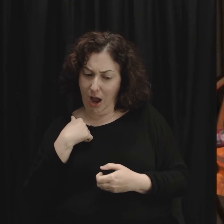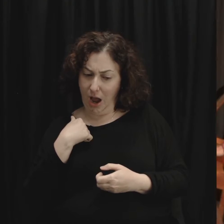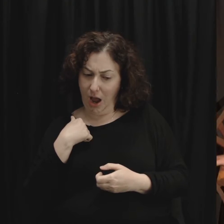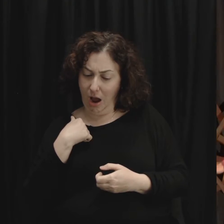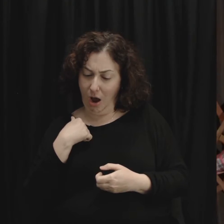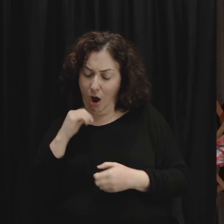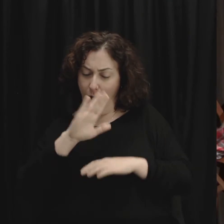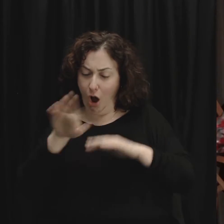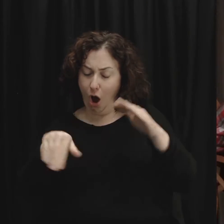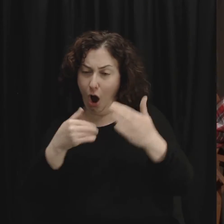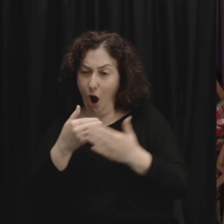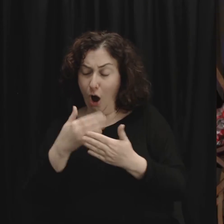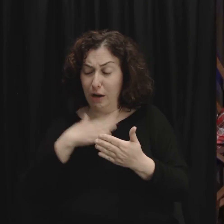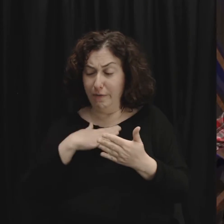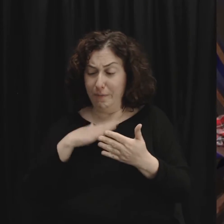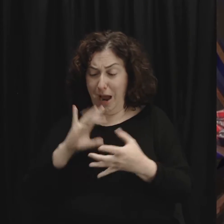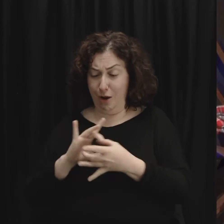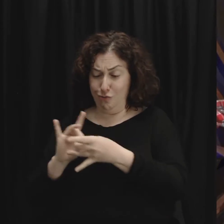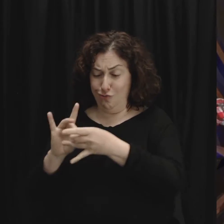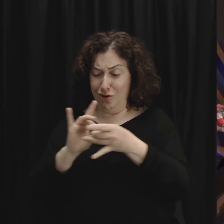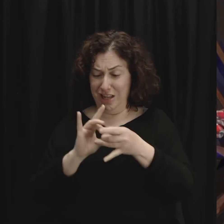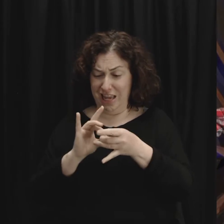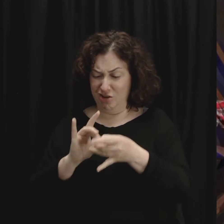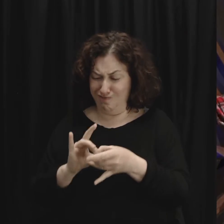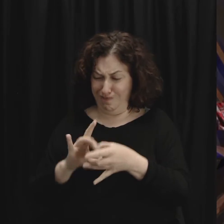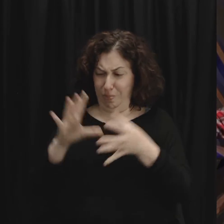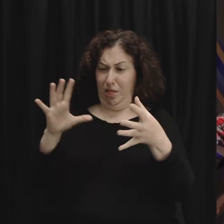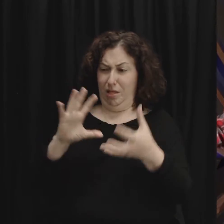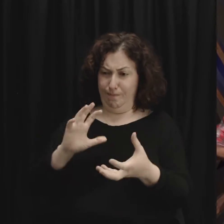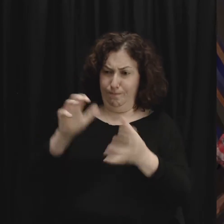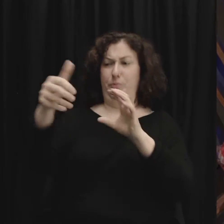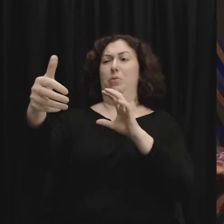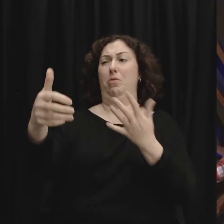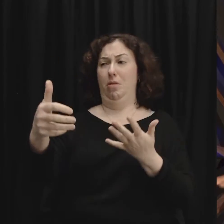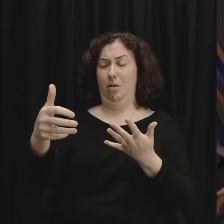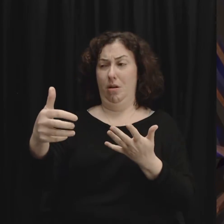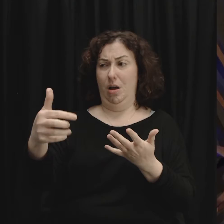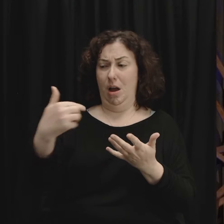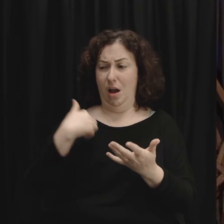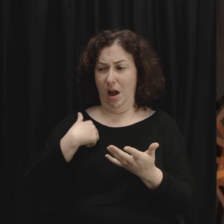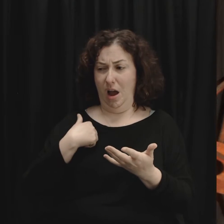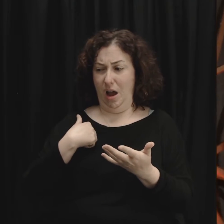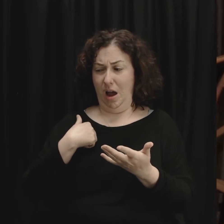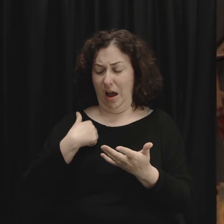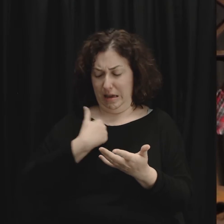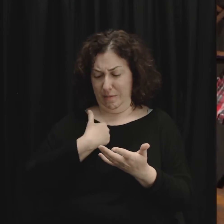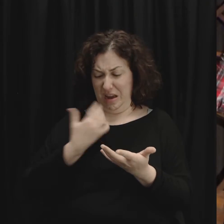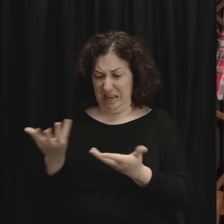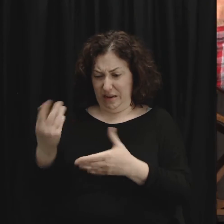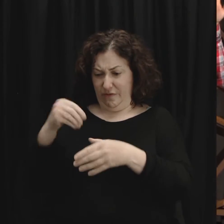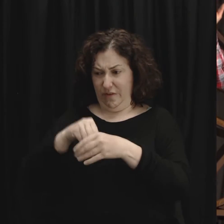my broken and dysfunctional relationships? What is the one thing they all have in common? One, me.